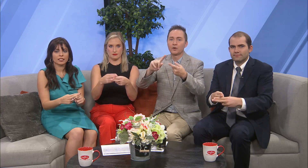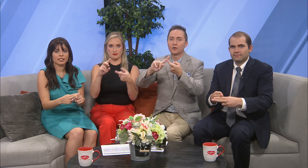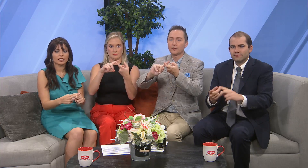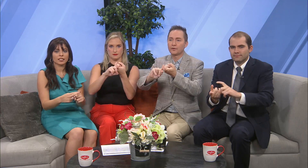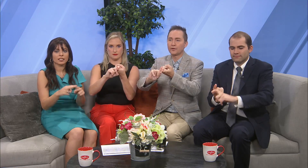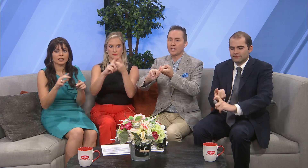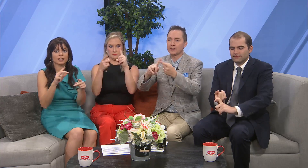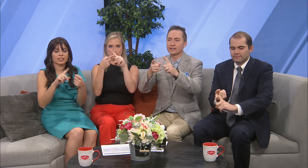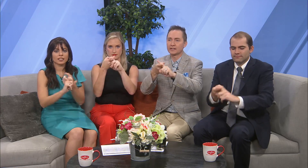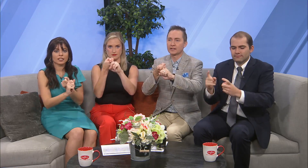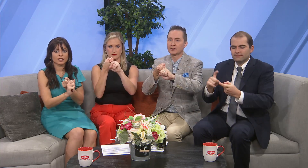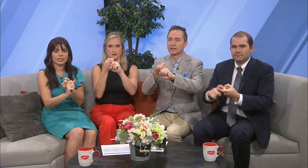Friend.